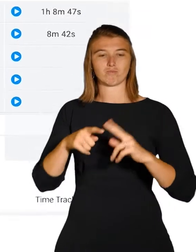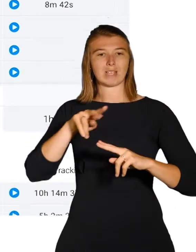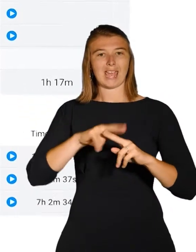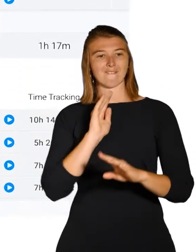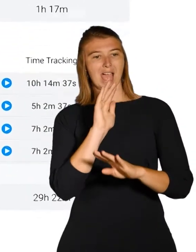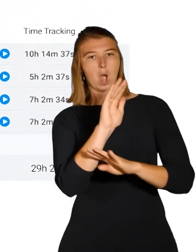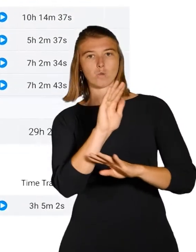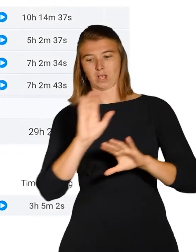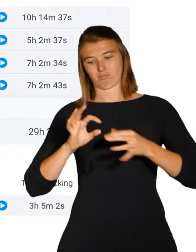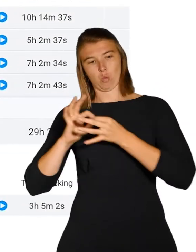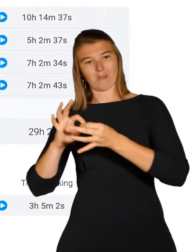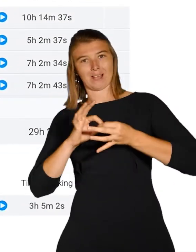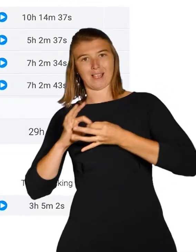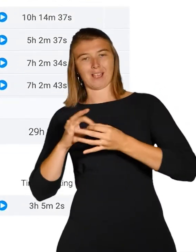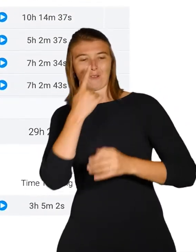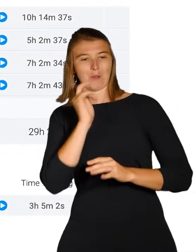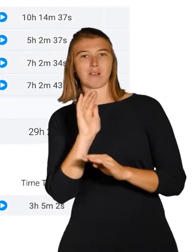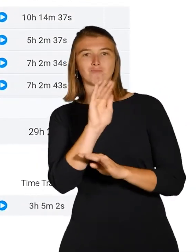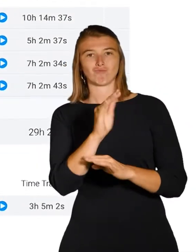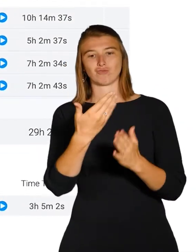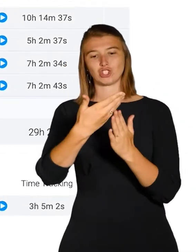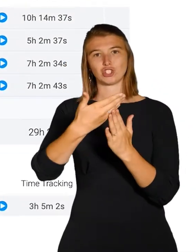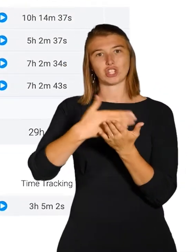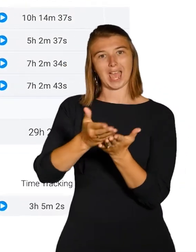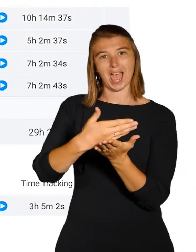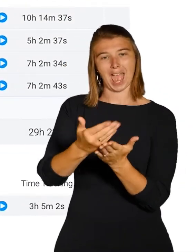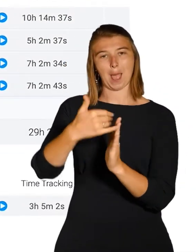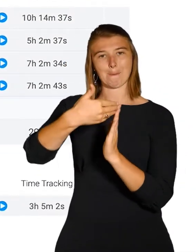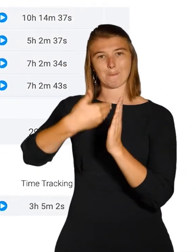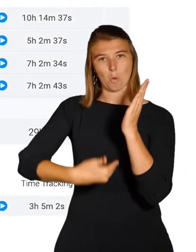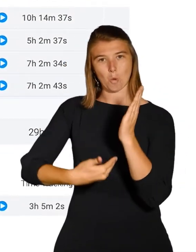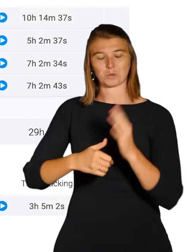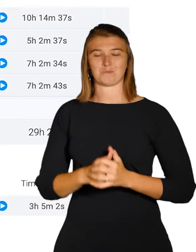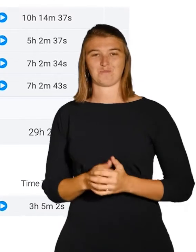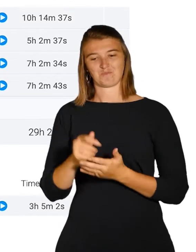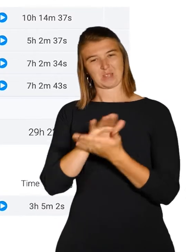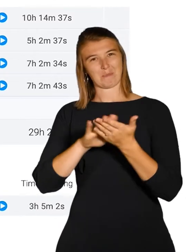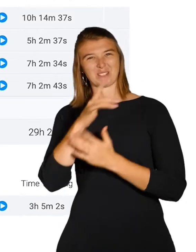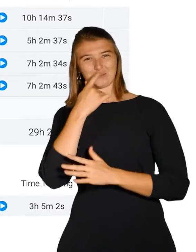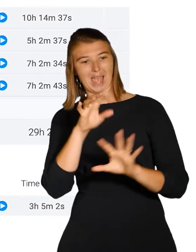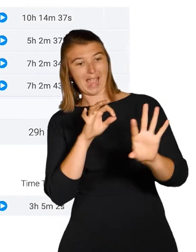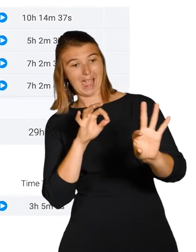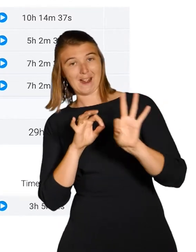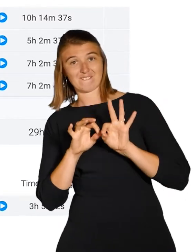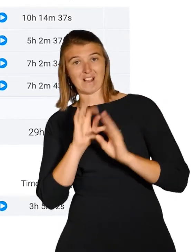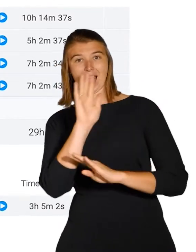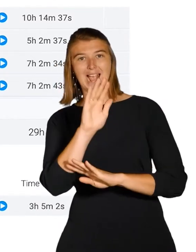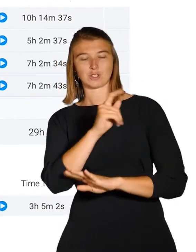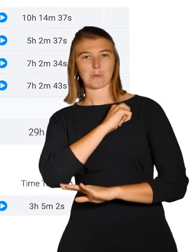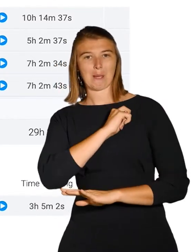organization? Shareable boards have you covered. These boards allow you to invite external members as guests so you can collaborate with